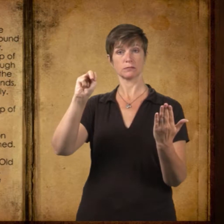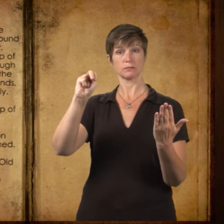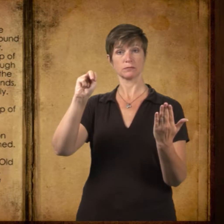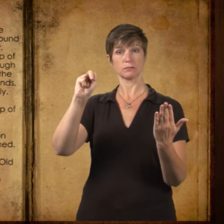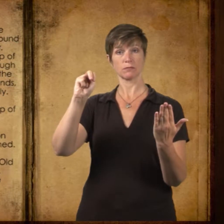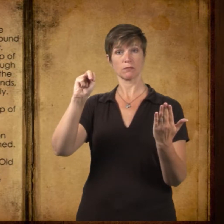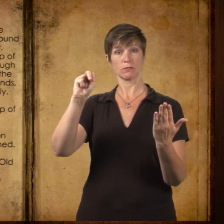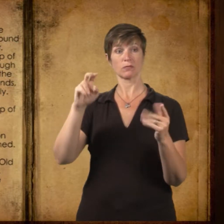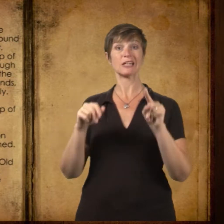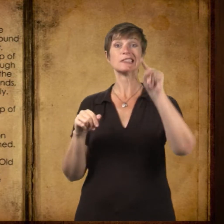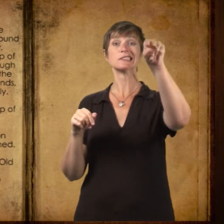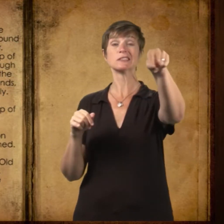Hutchinson!